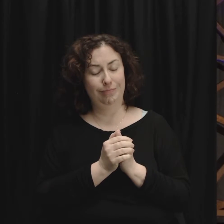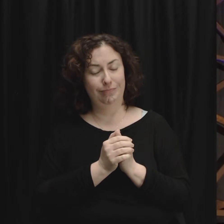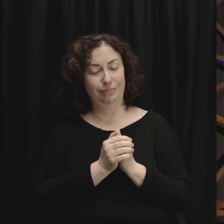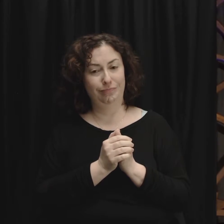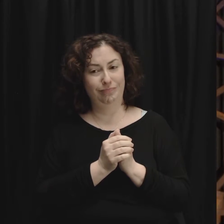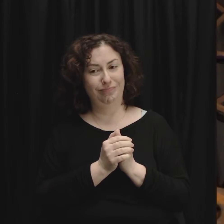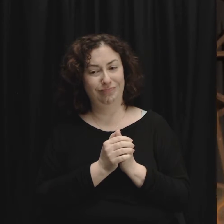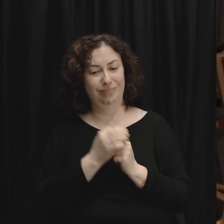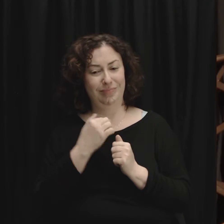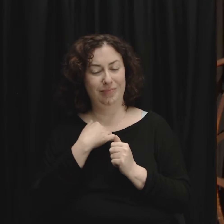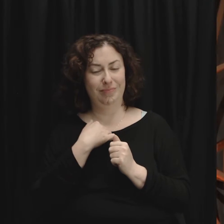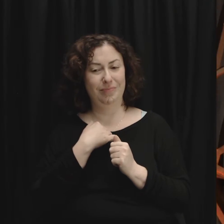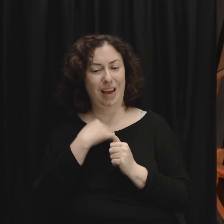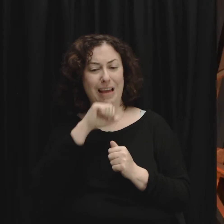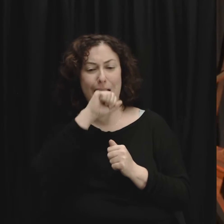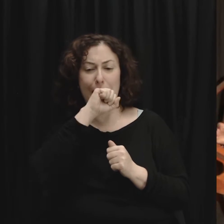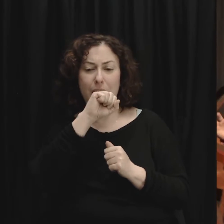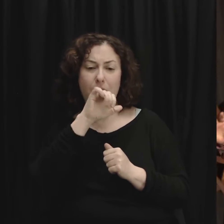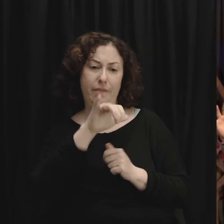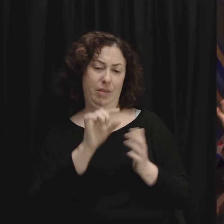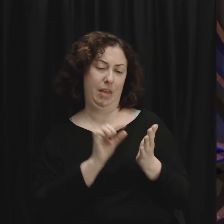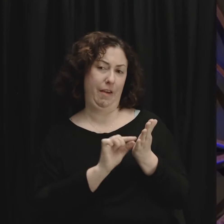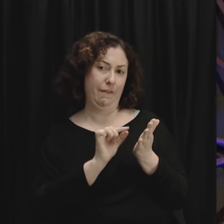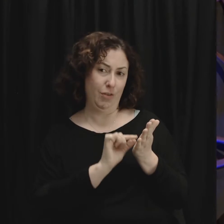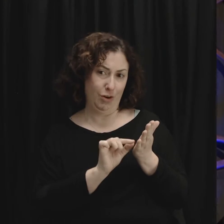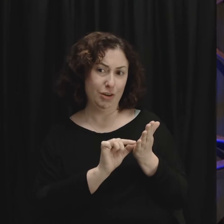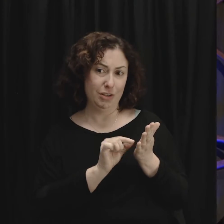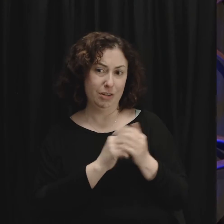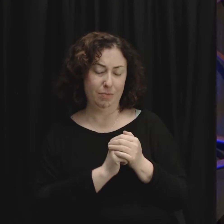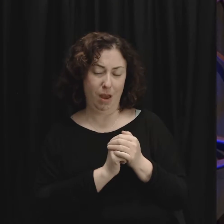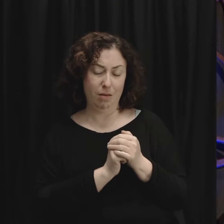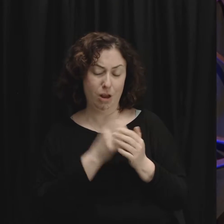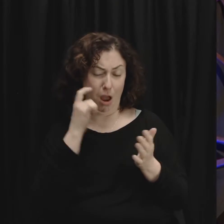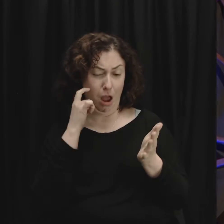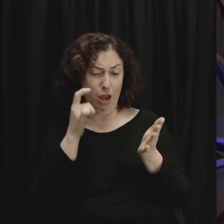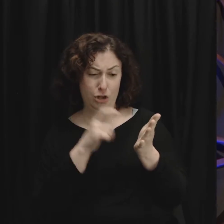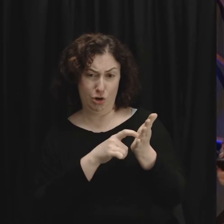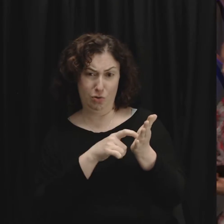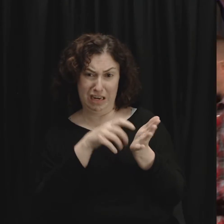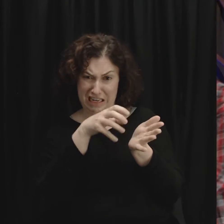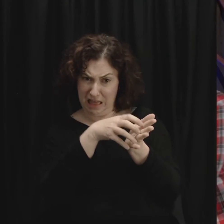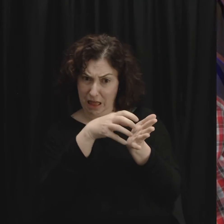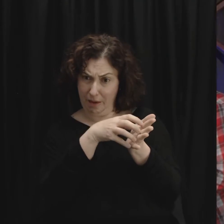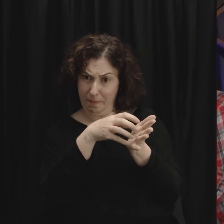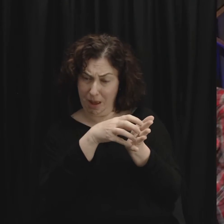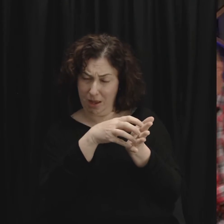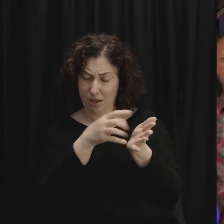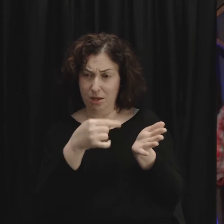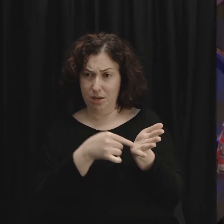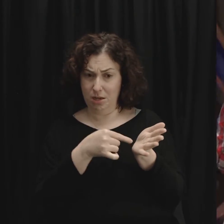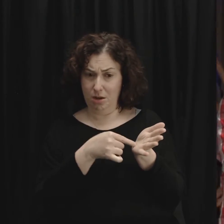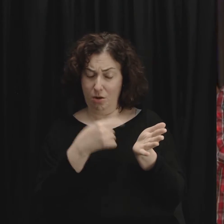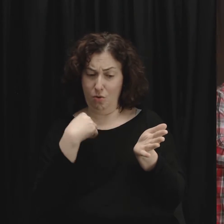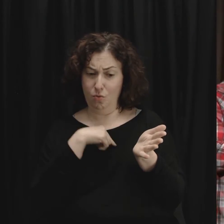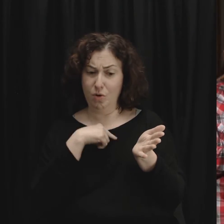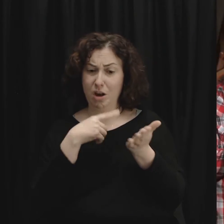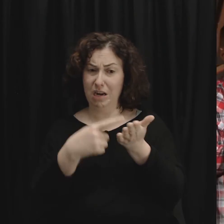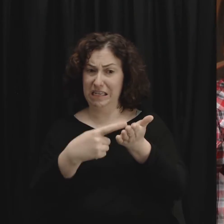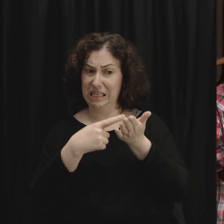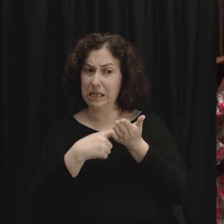to say that verse. But here's a couple things I want you to notice out of this. First of all, we're talking about being a peacemaker, right? That God